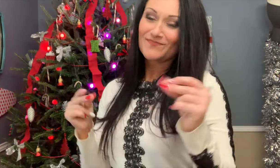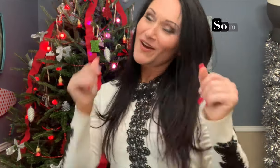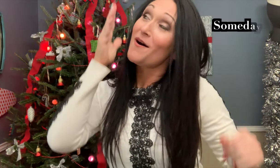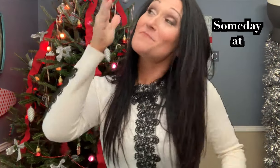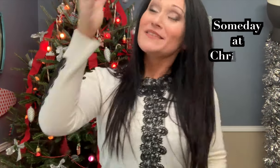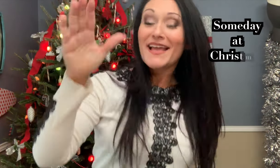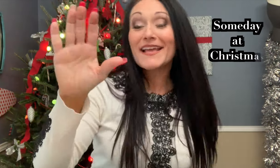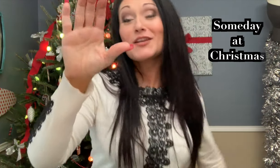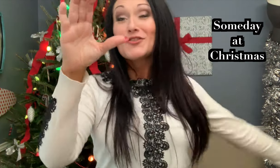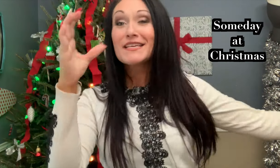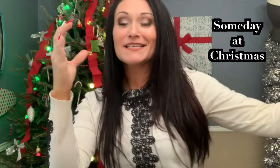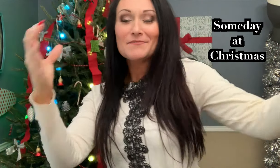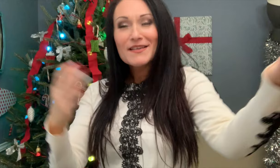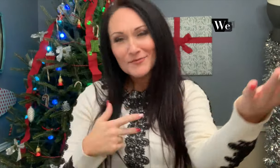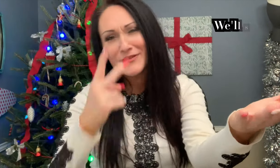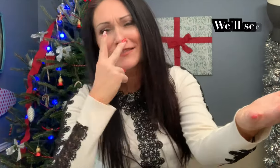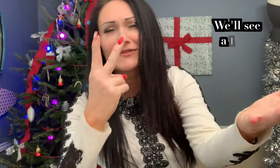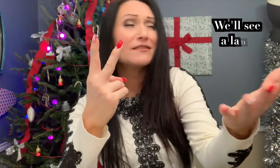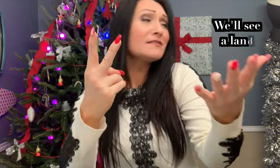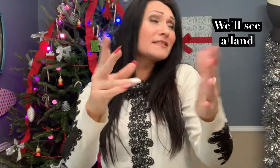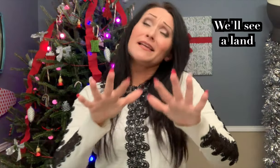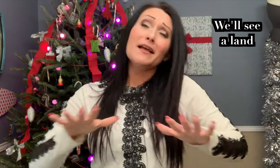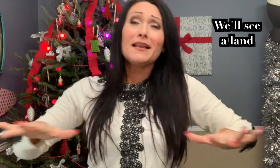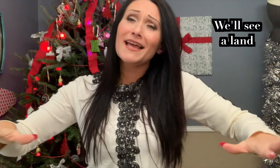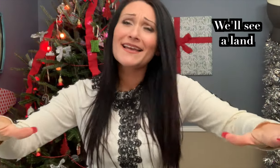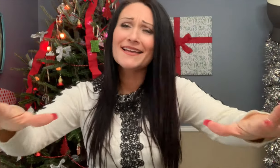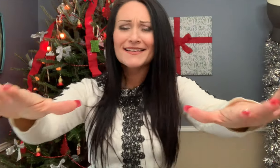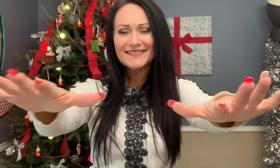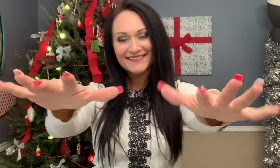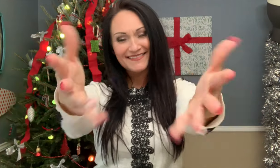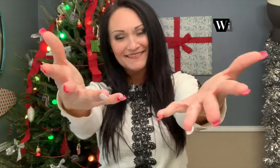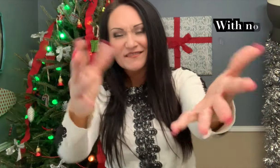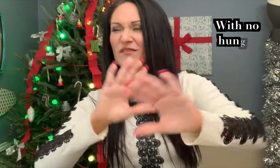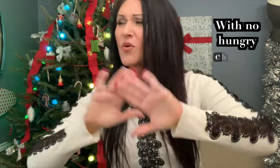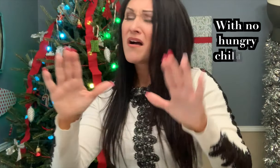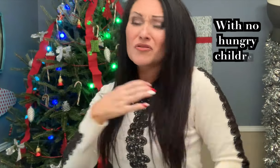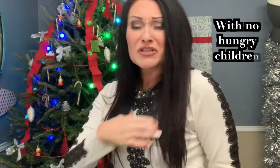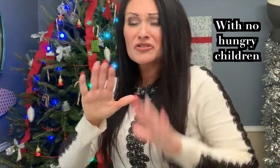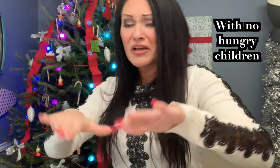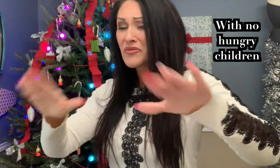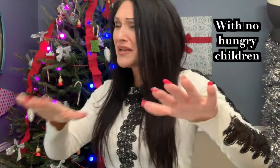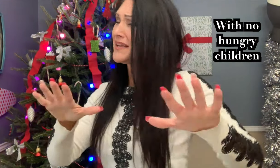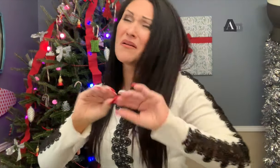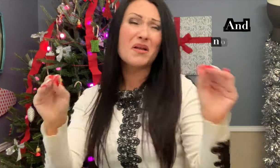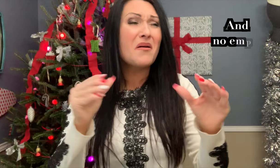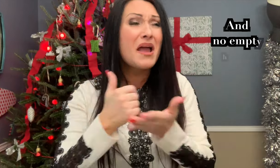Someday at Christmas, we'll see a land. No longer children in the